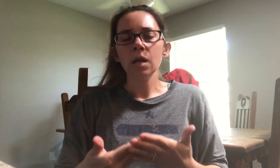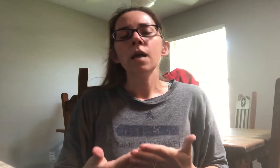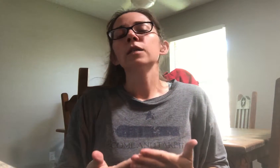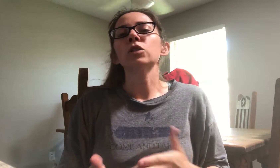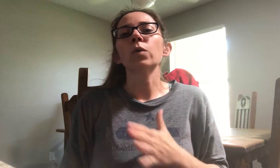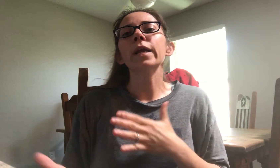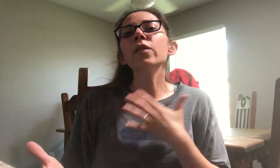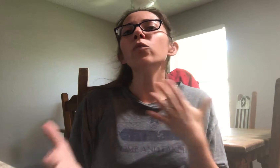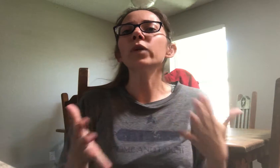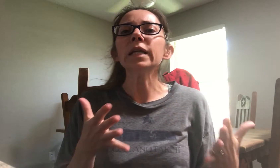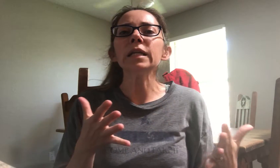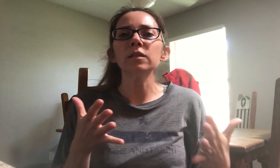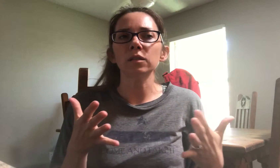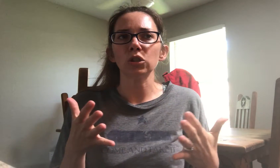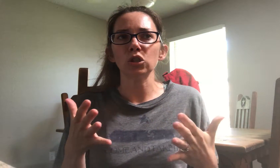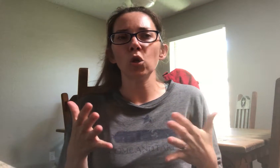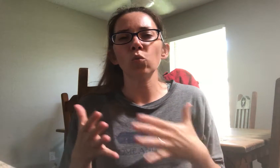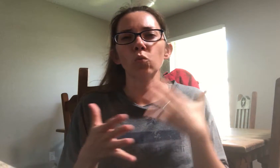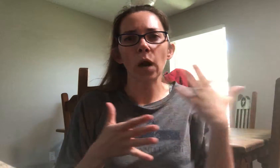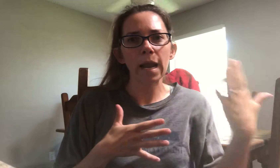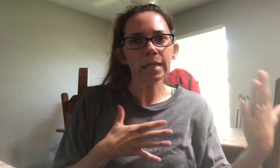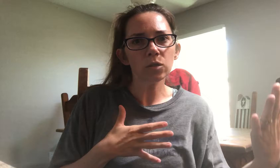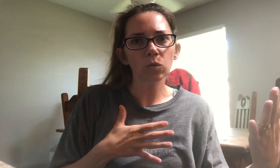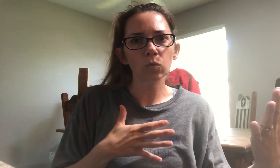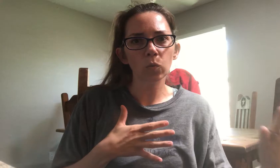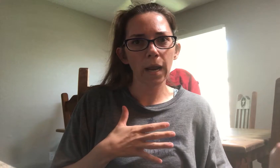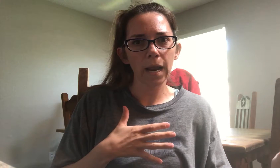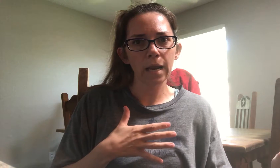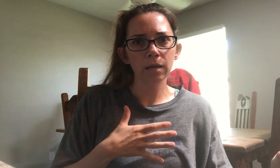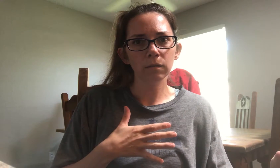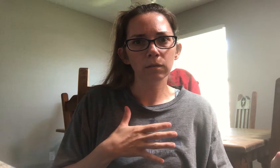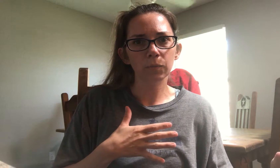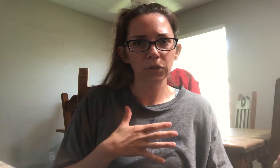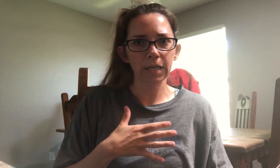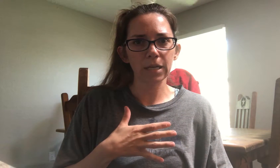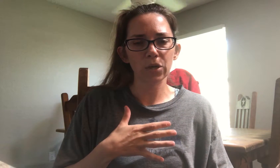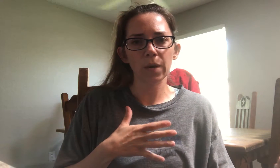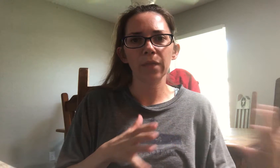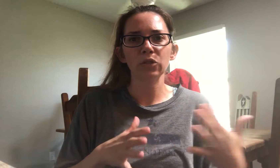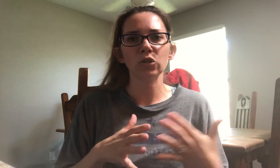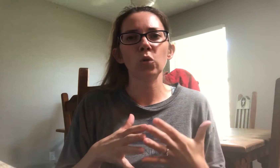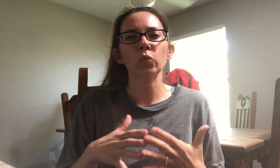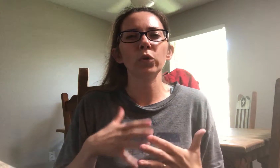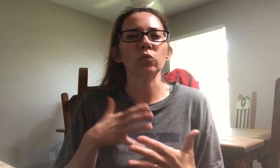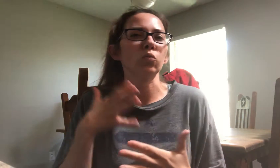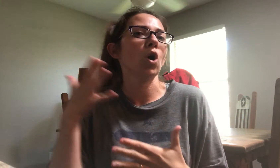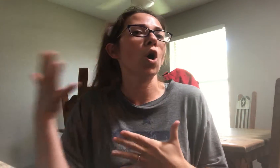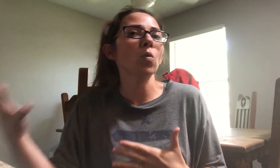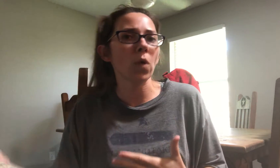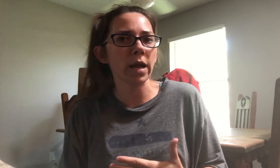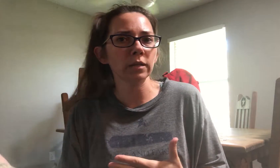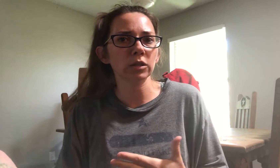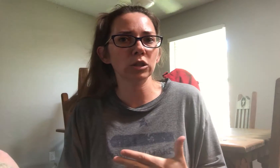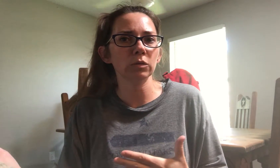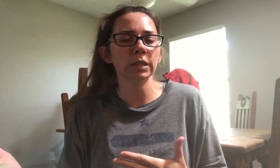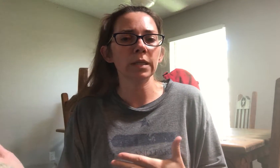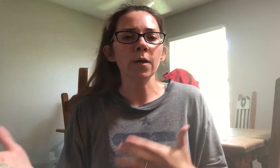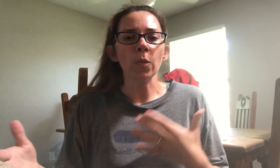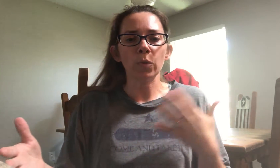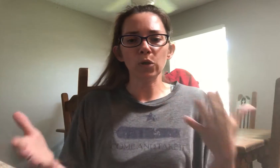So either, really, there's no right way per se to do it. And there's no real wrong way to do it. But